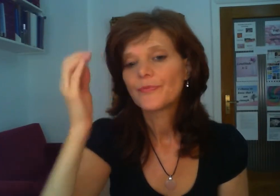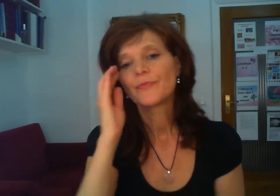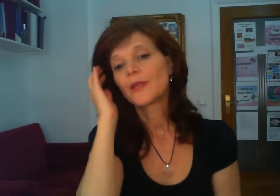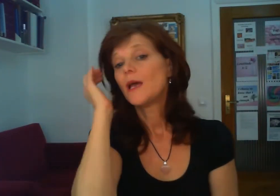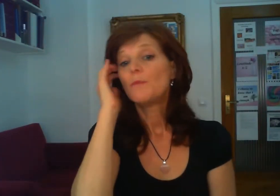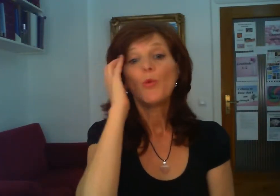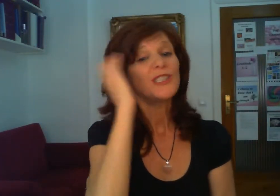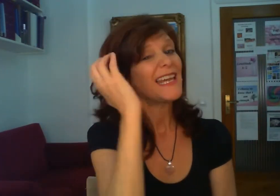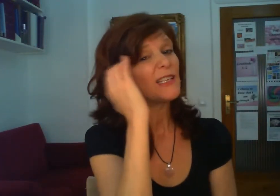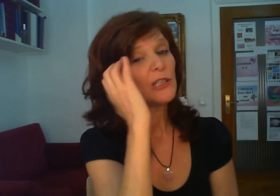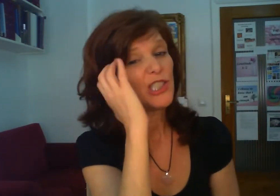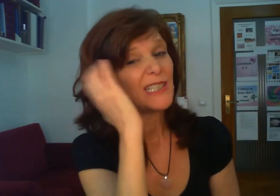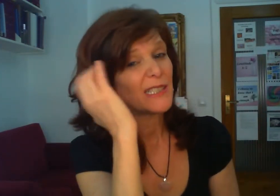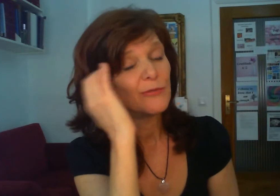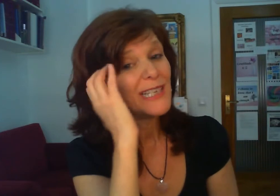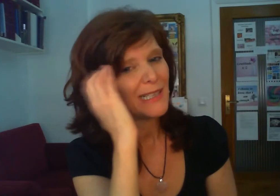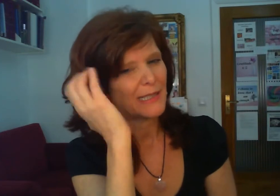but what technology doesn't realize